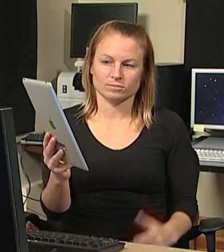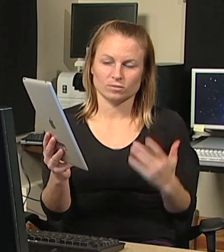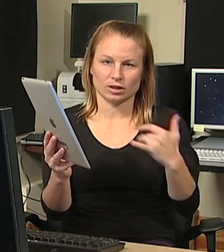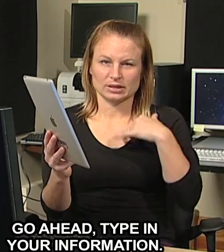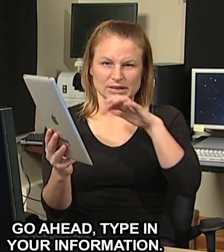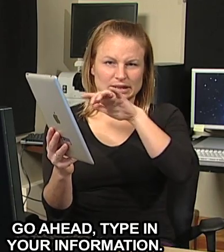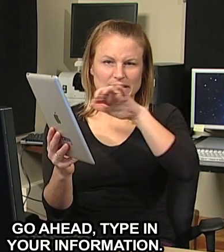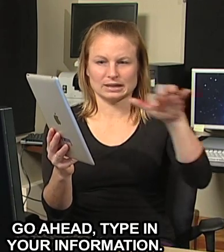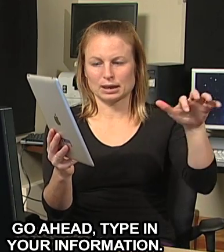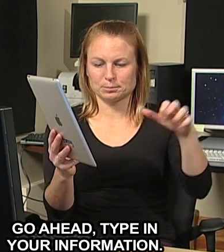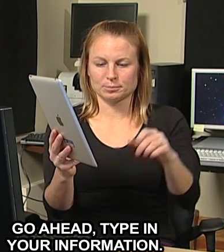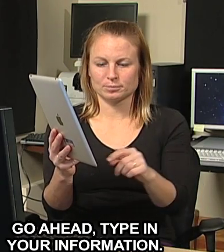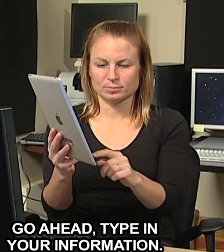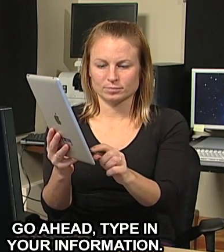Go ahead, type in your information.